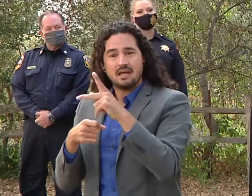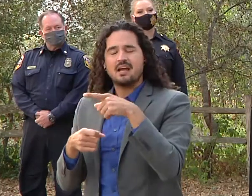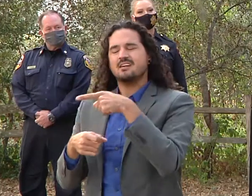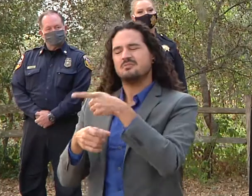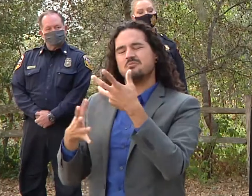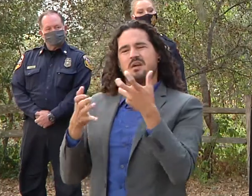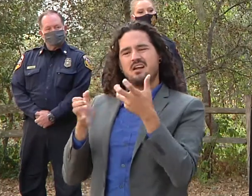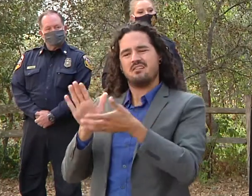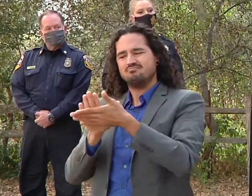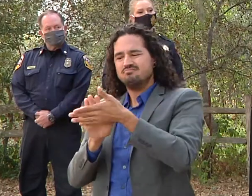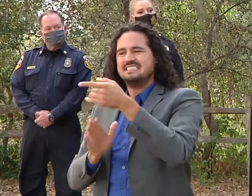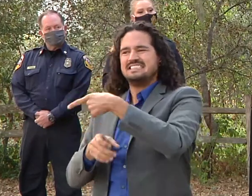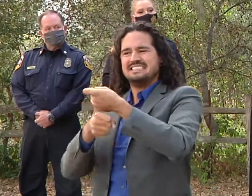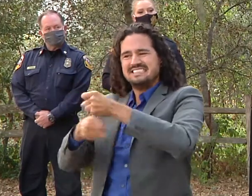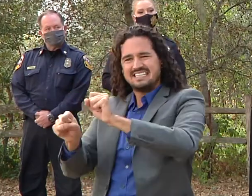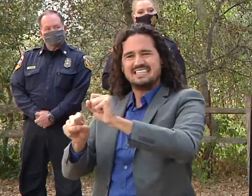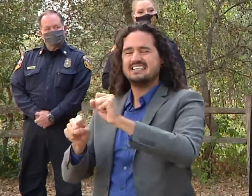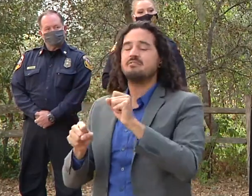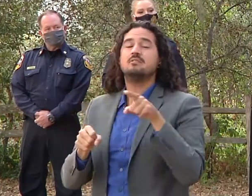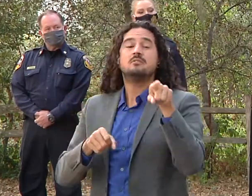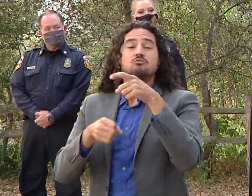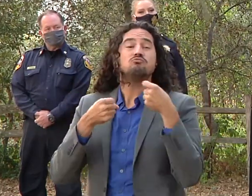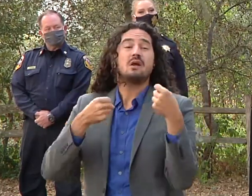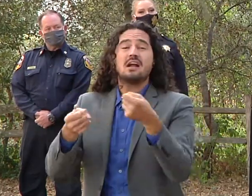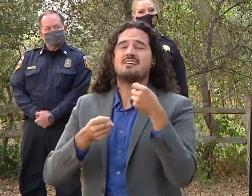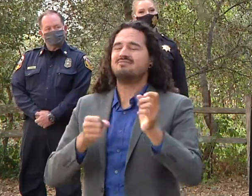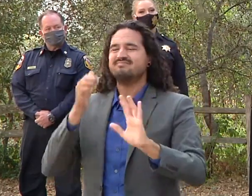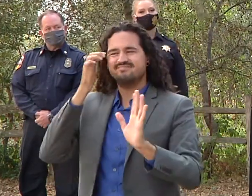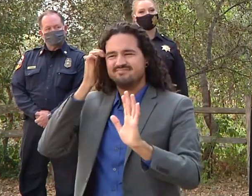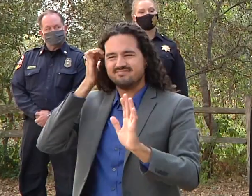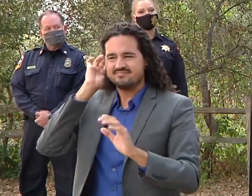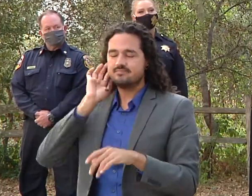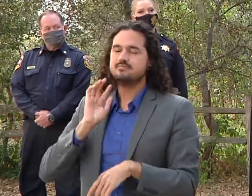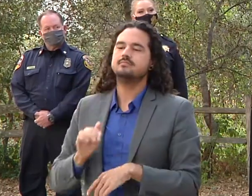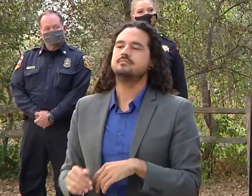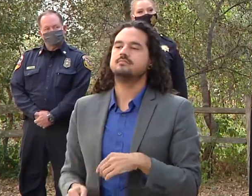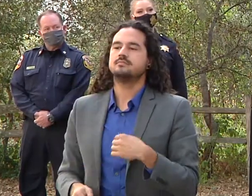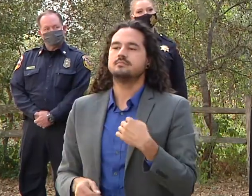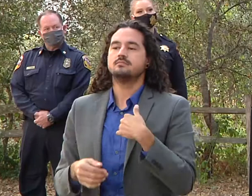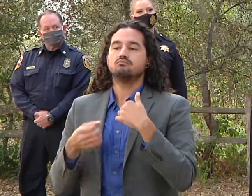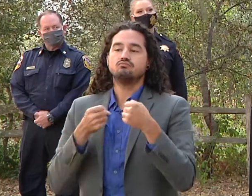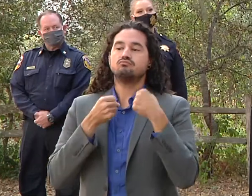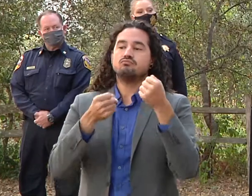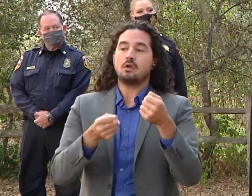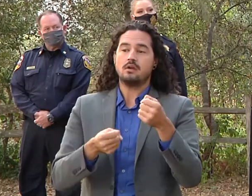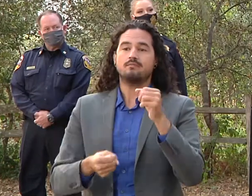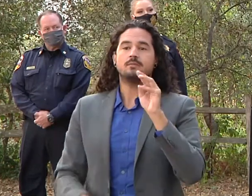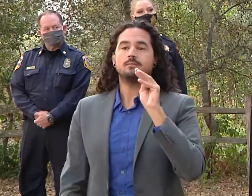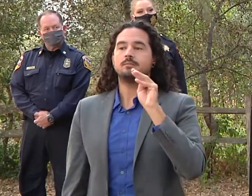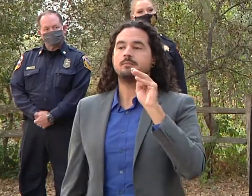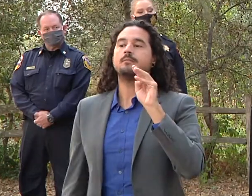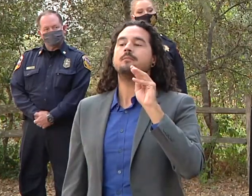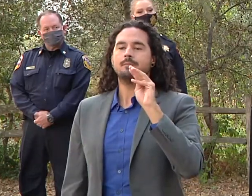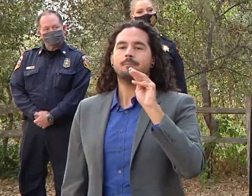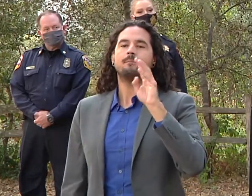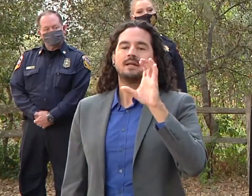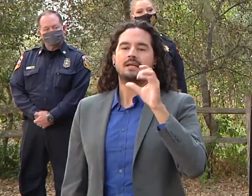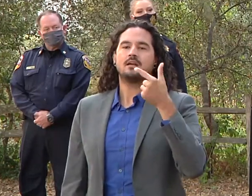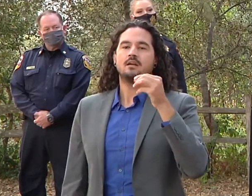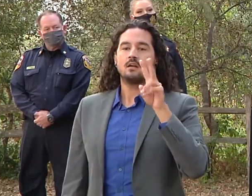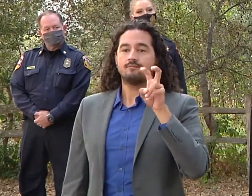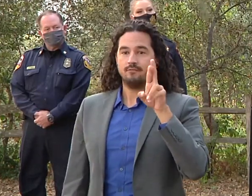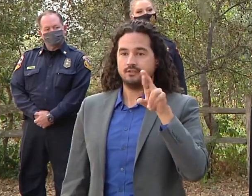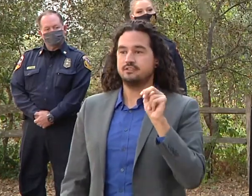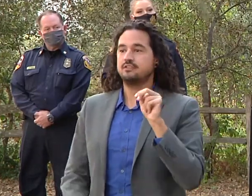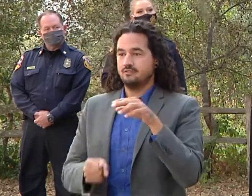safer for anybody else that's on the road but we drove other areas like mcgivern uh for example off of empire grade uh and so and there's still